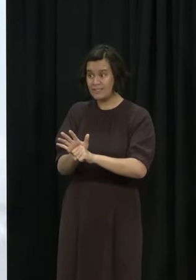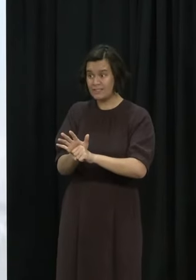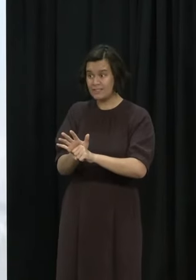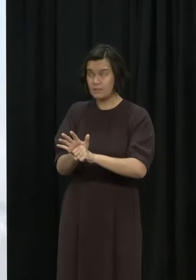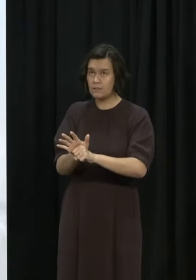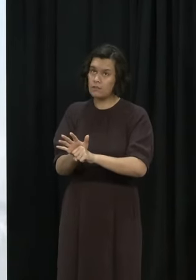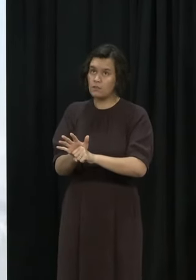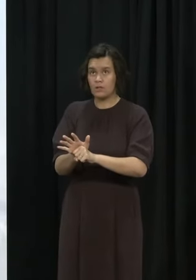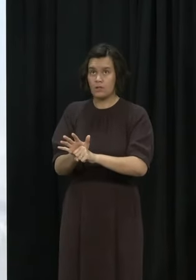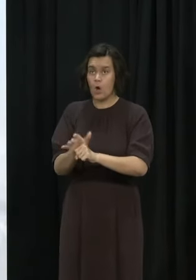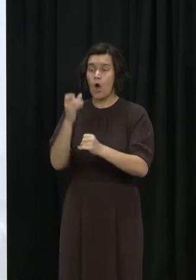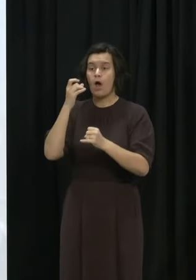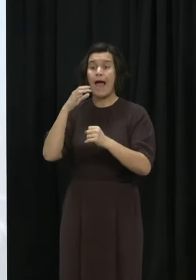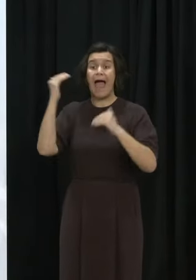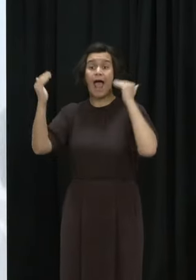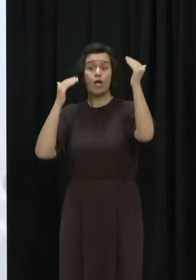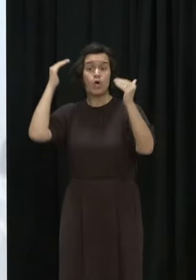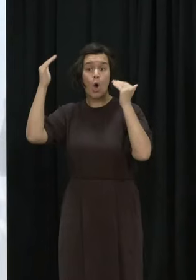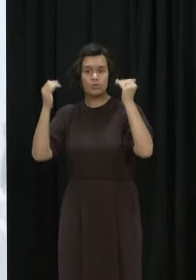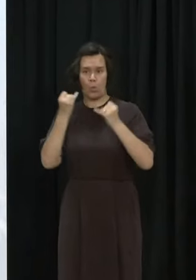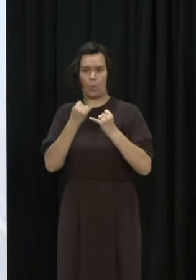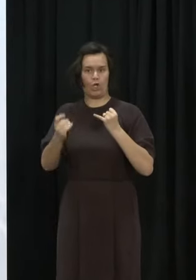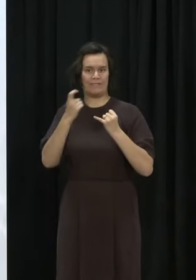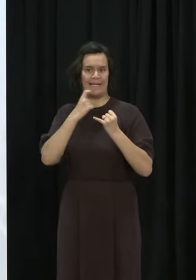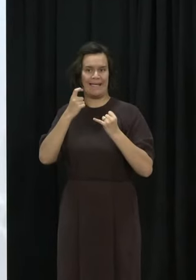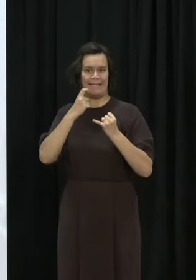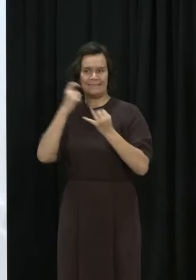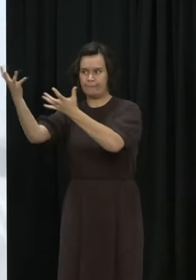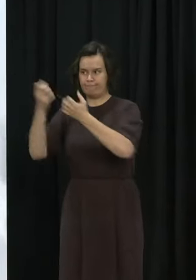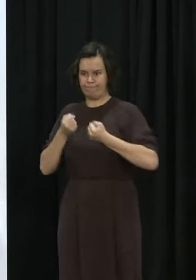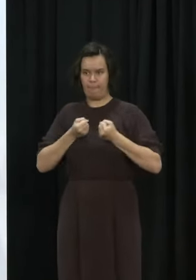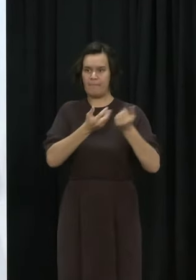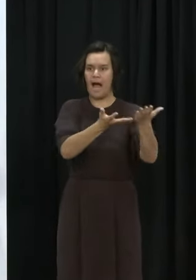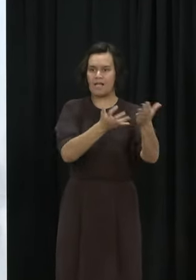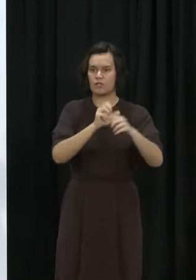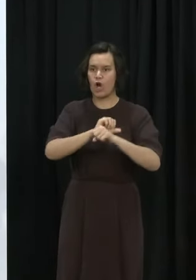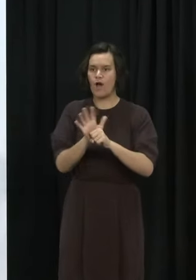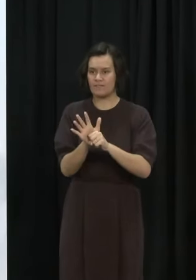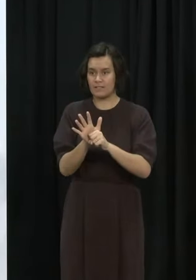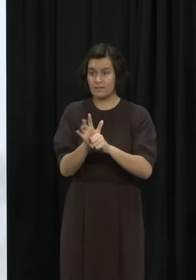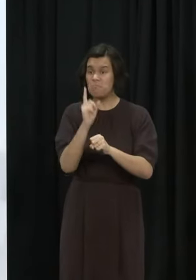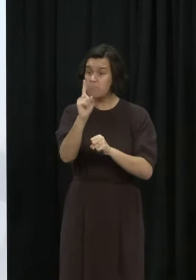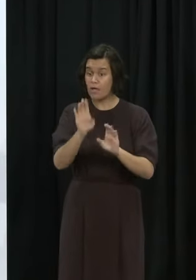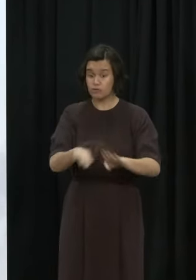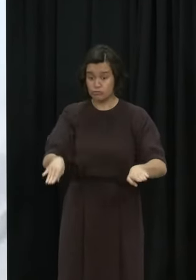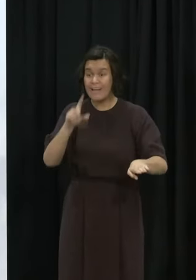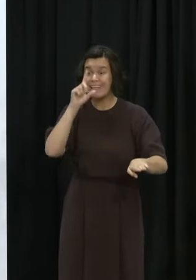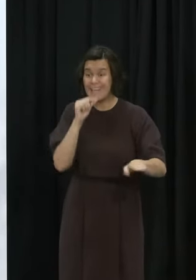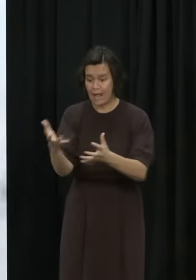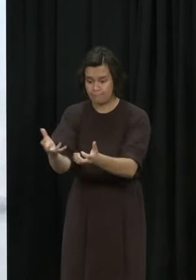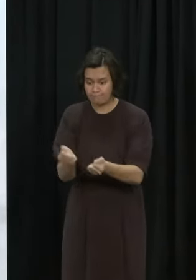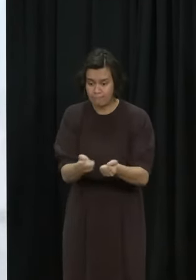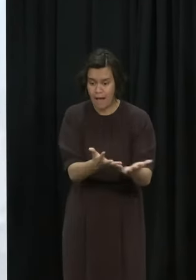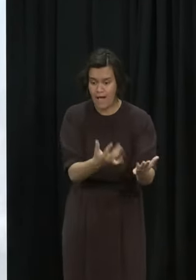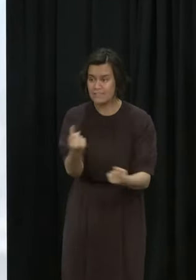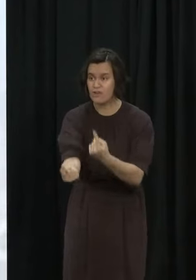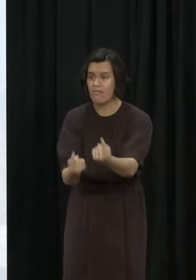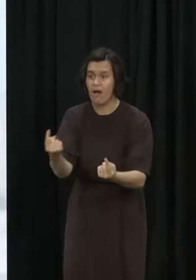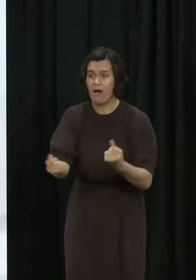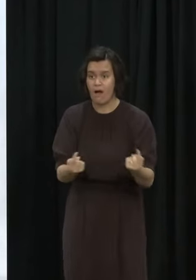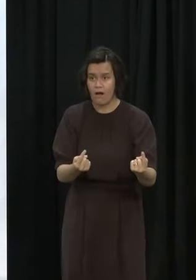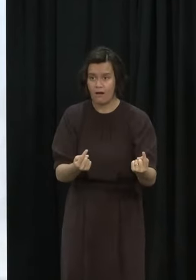adults but we're certainly you know one of the factors considered in the decision for paediatric vaccine to be made available to children